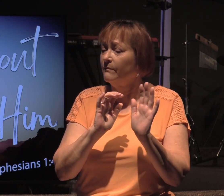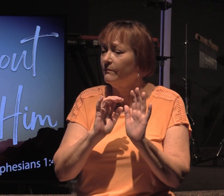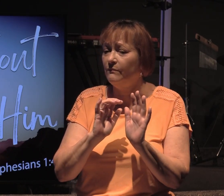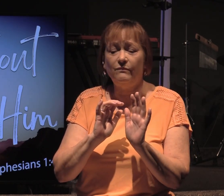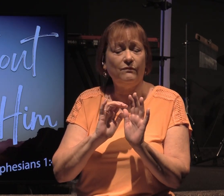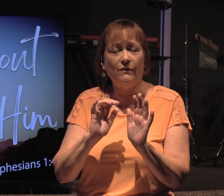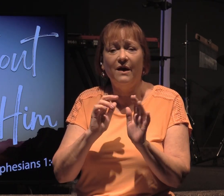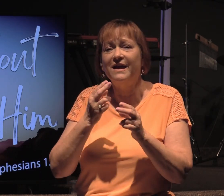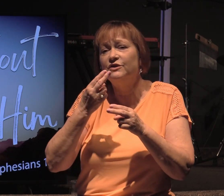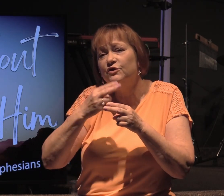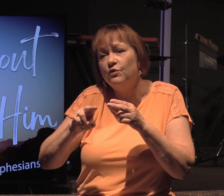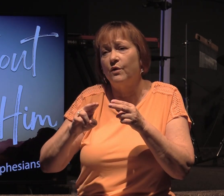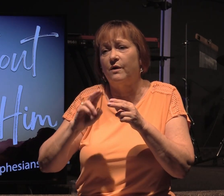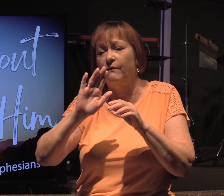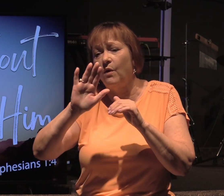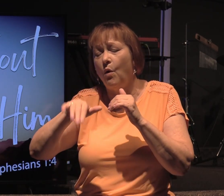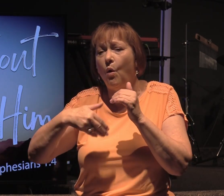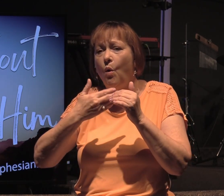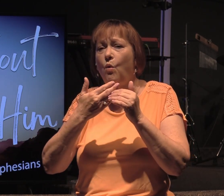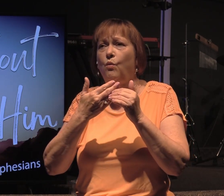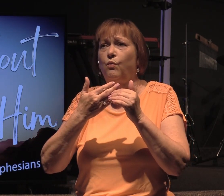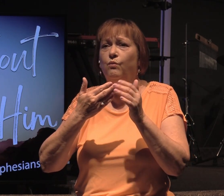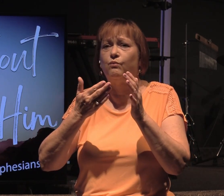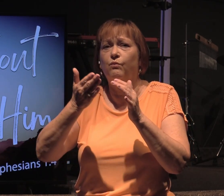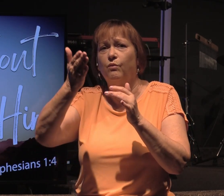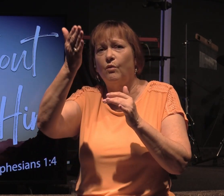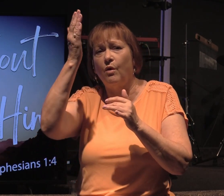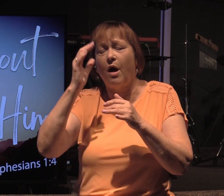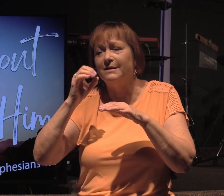of the whole counsel of God.